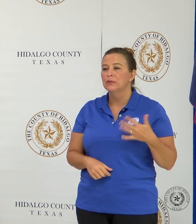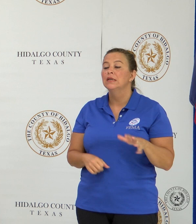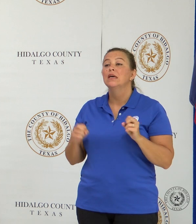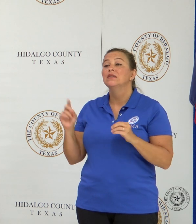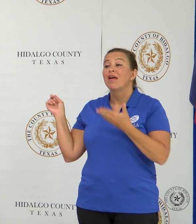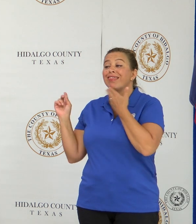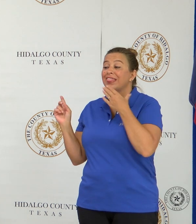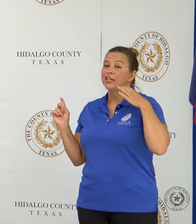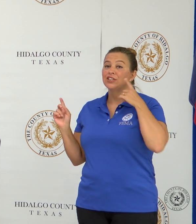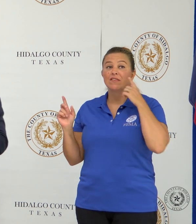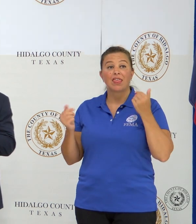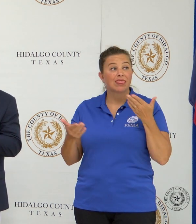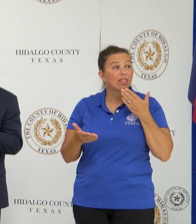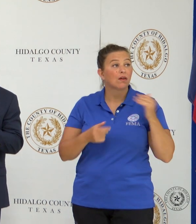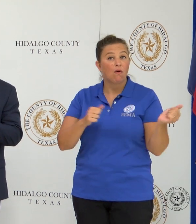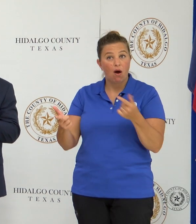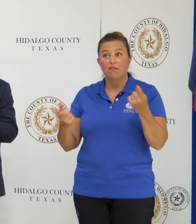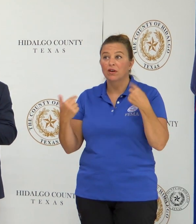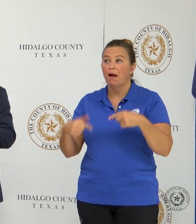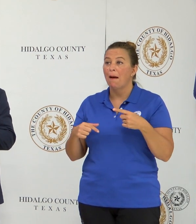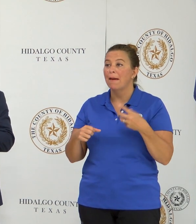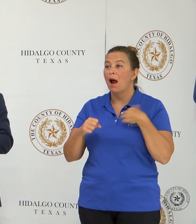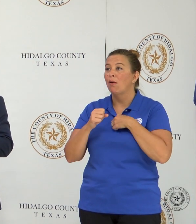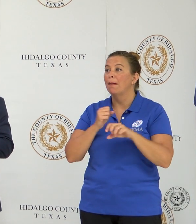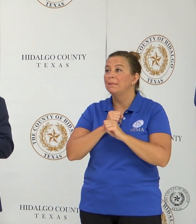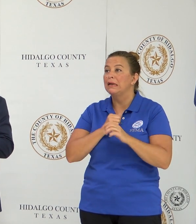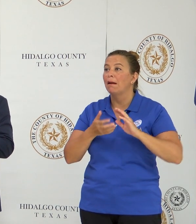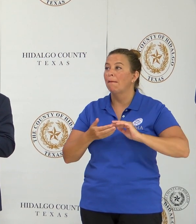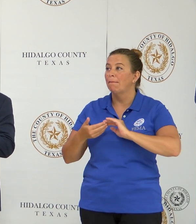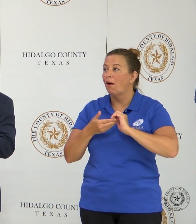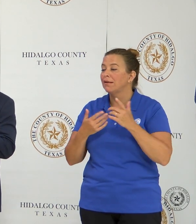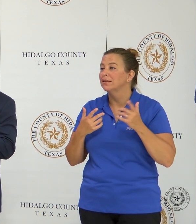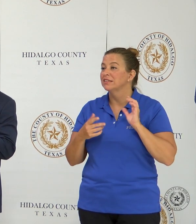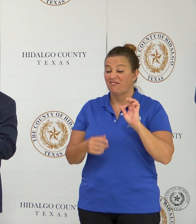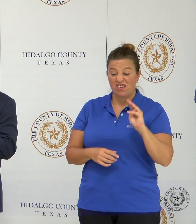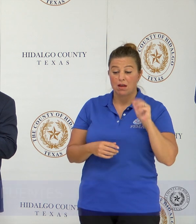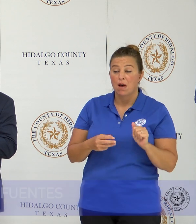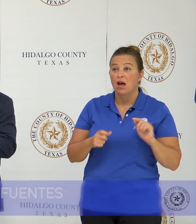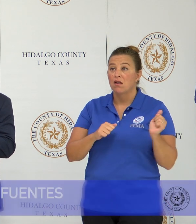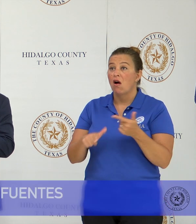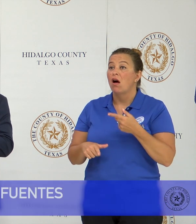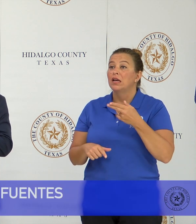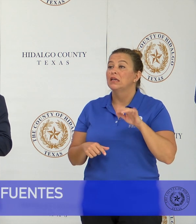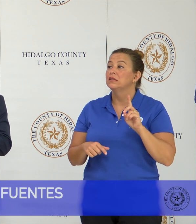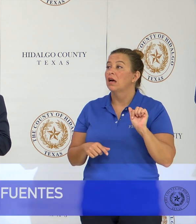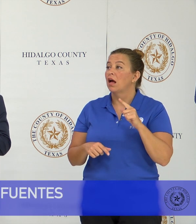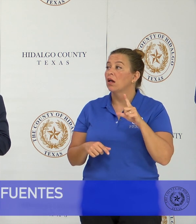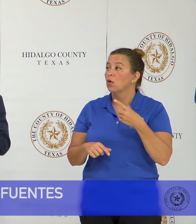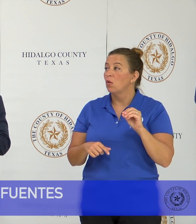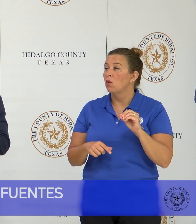Thank you, Chief, and thank you to everybody being here, our media partners, FEMA, and of course all of the Hidalgo County and local